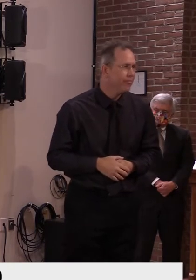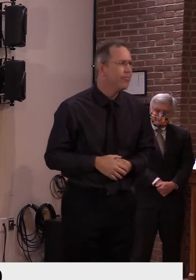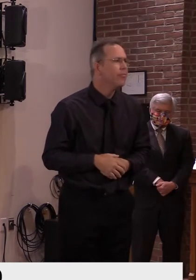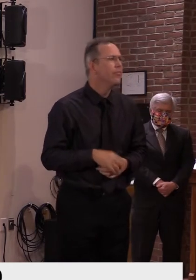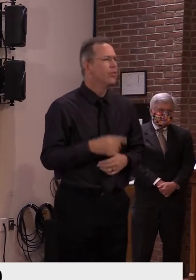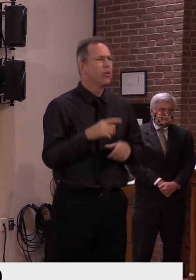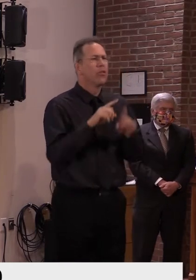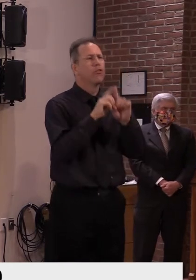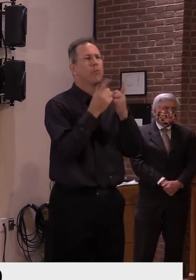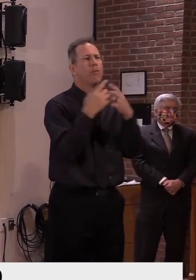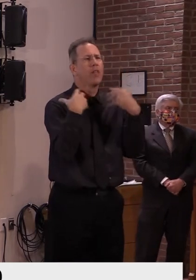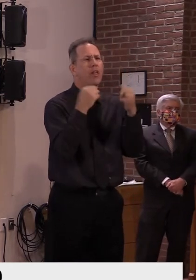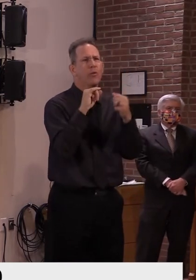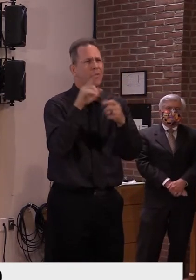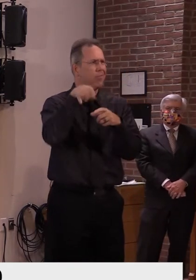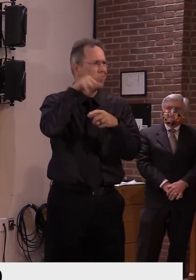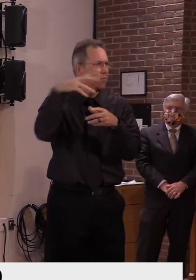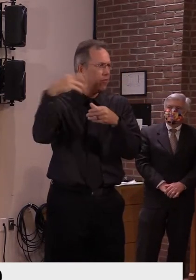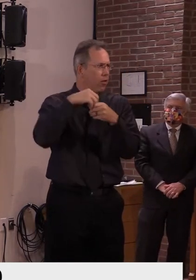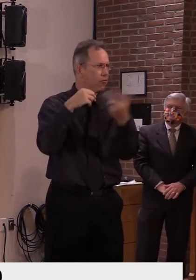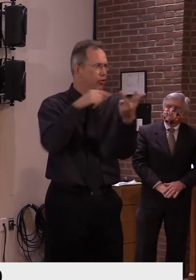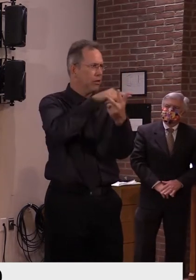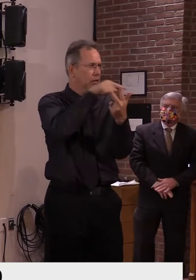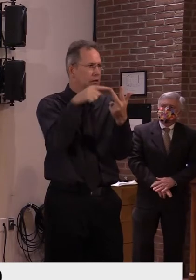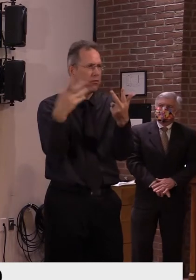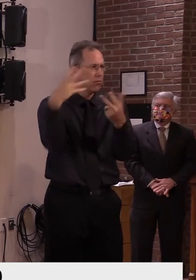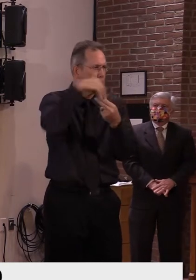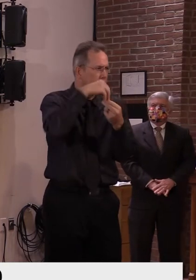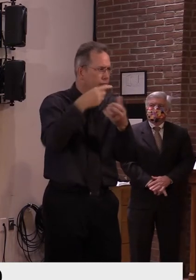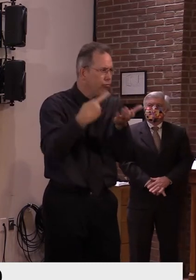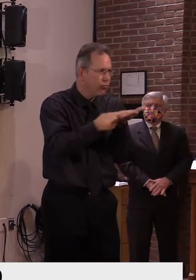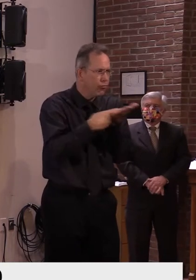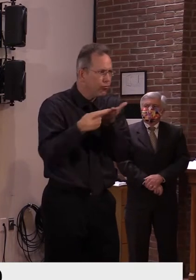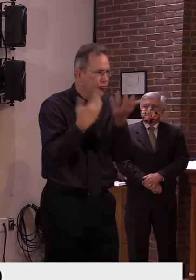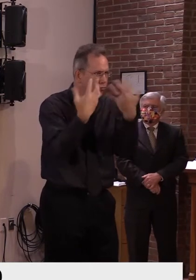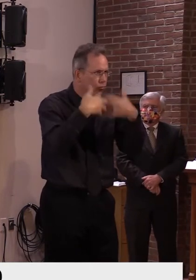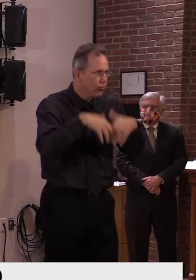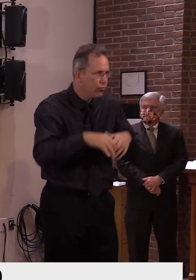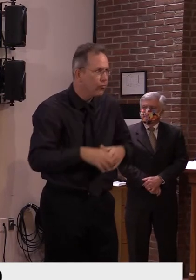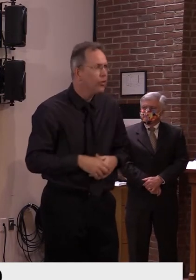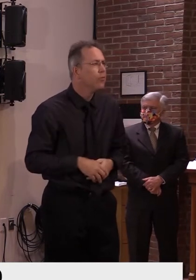community to help end the global pandemic and I want to thank you for your time.